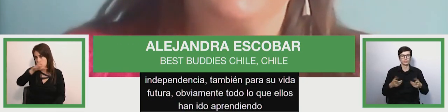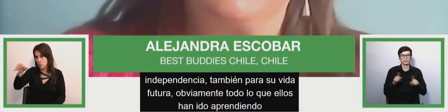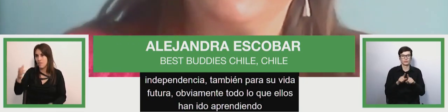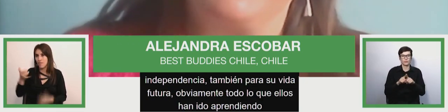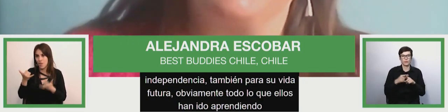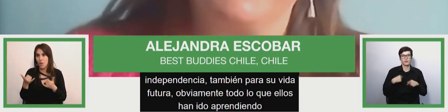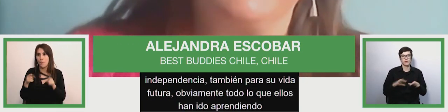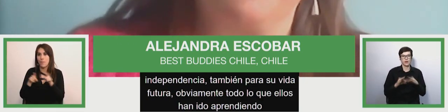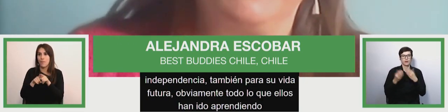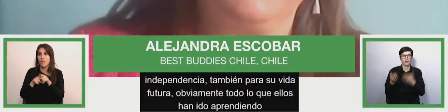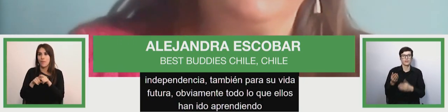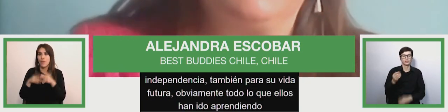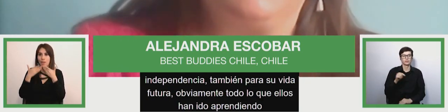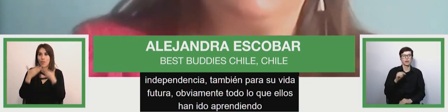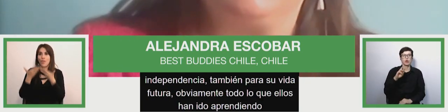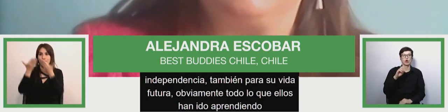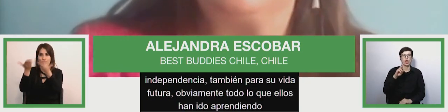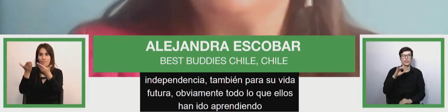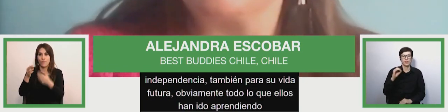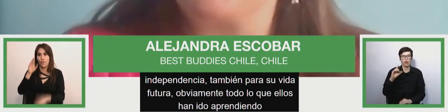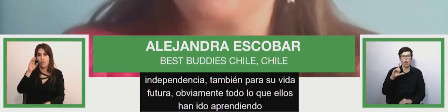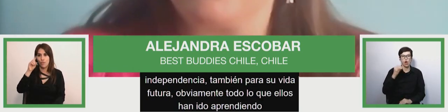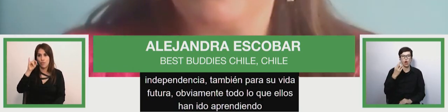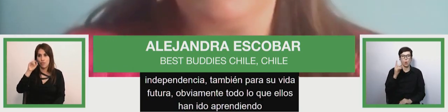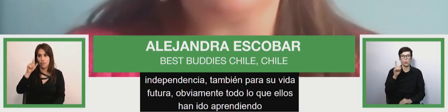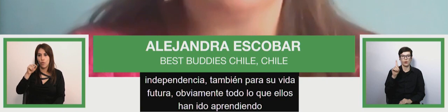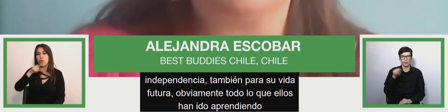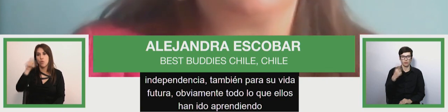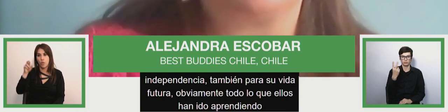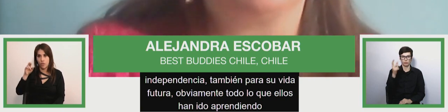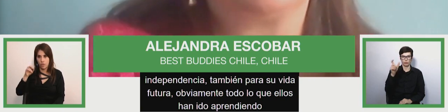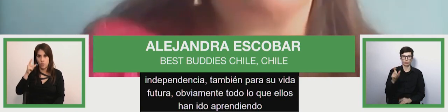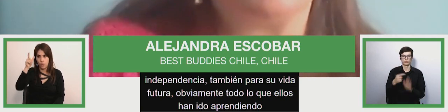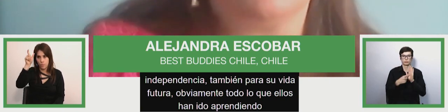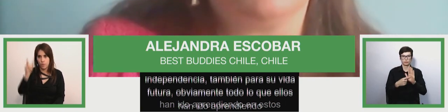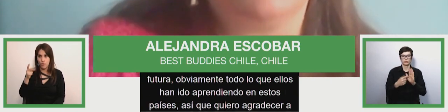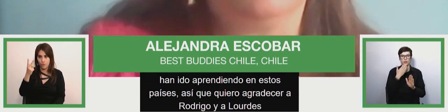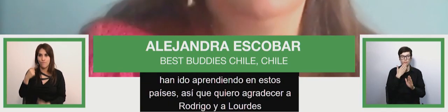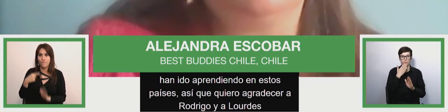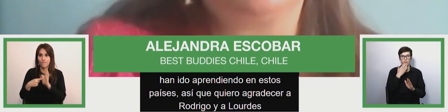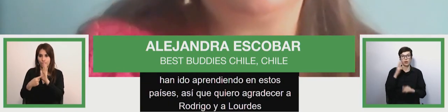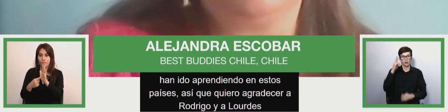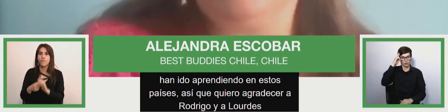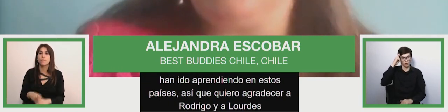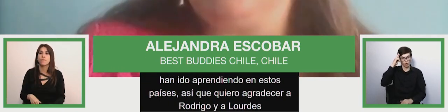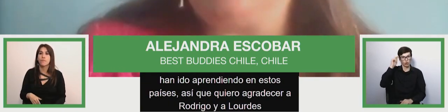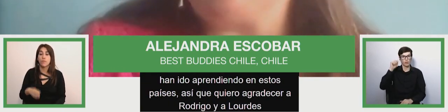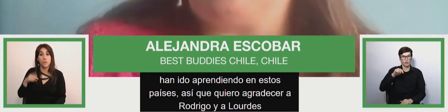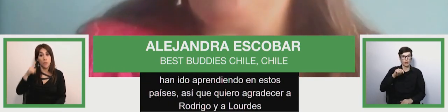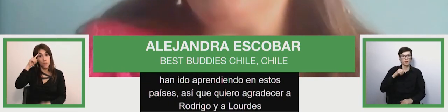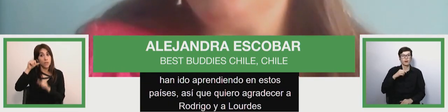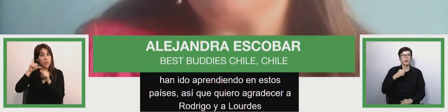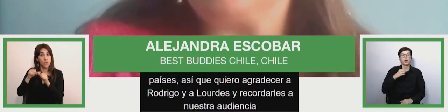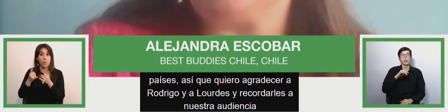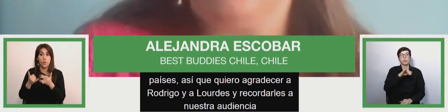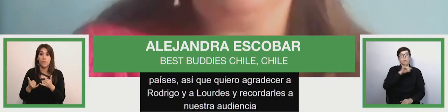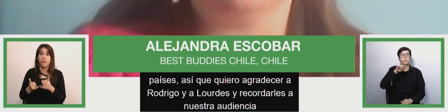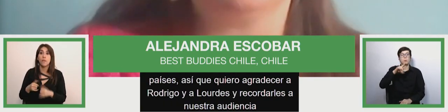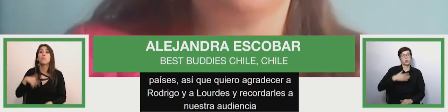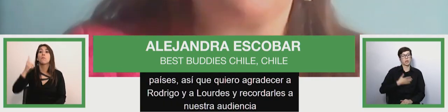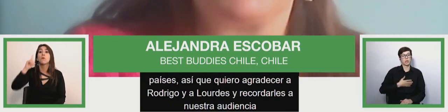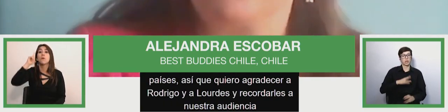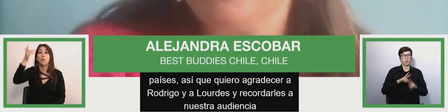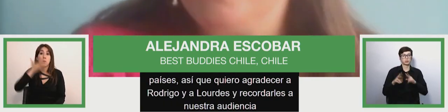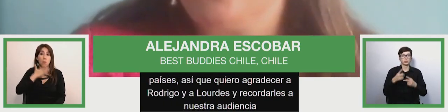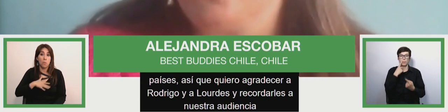obviously to um everything that has best relation and they've been learning in these countries so i want to